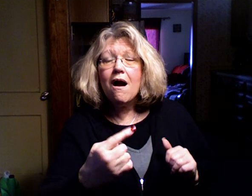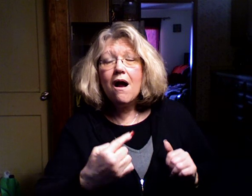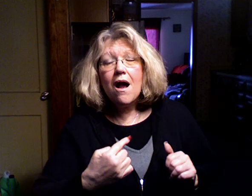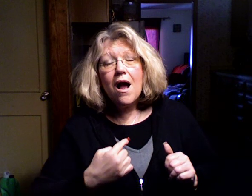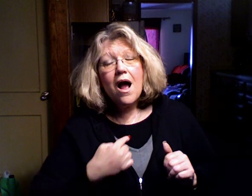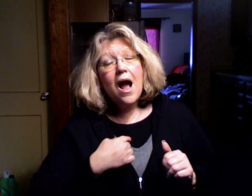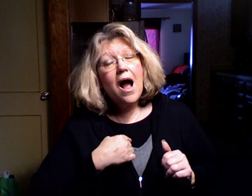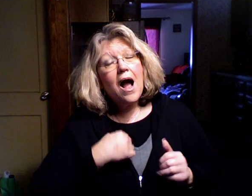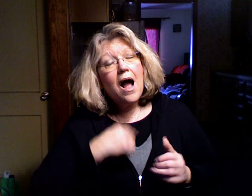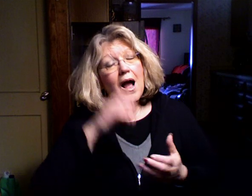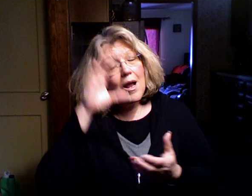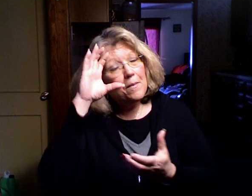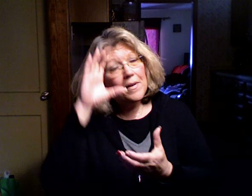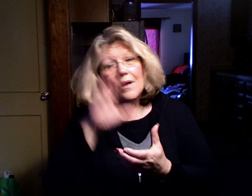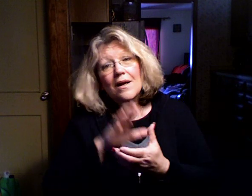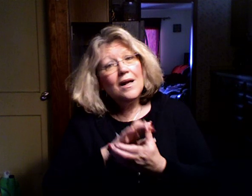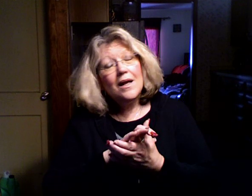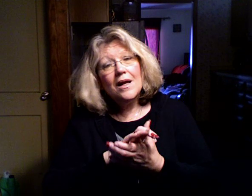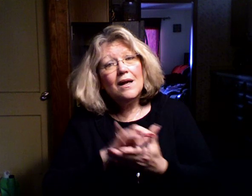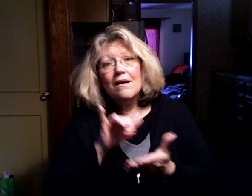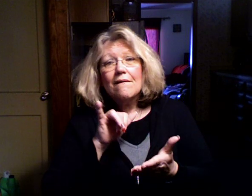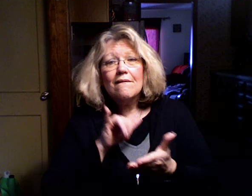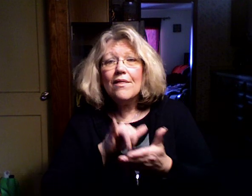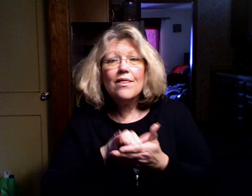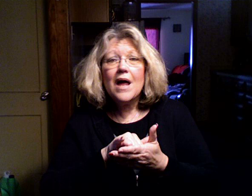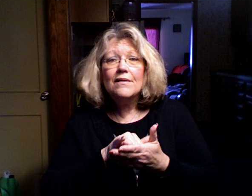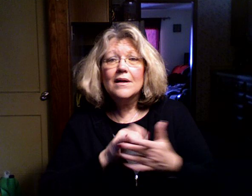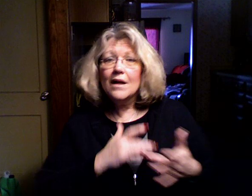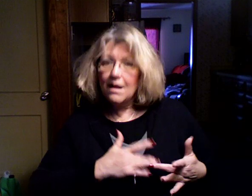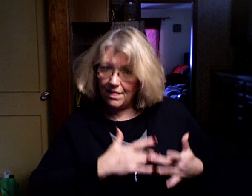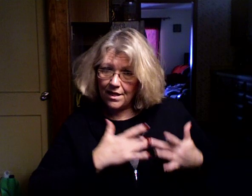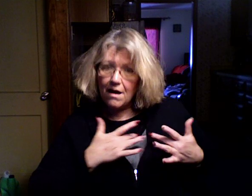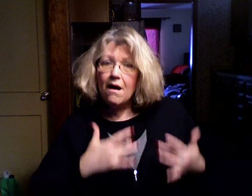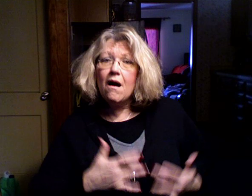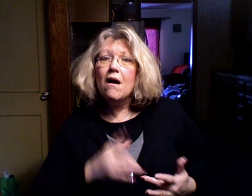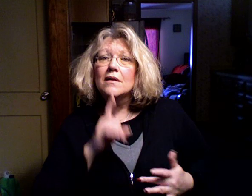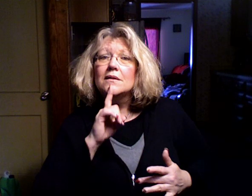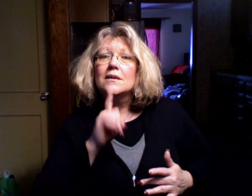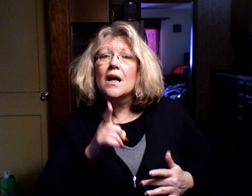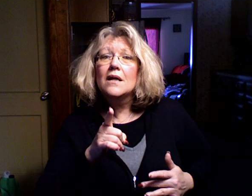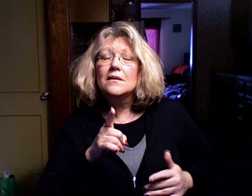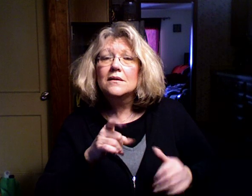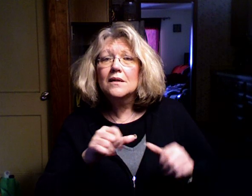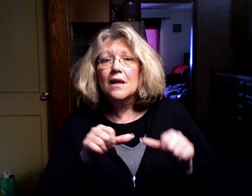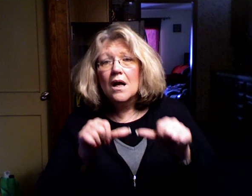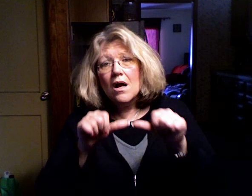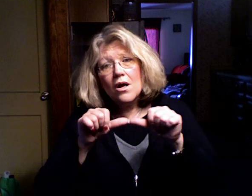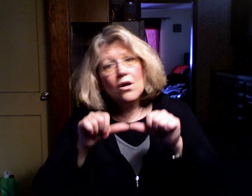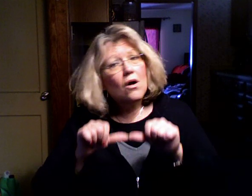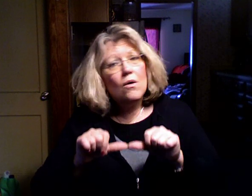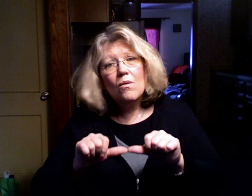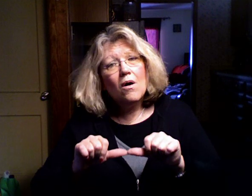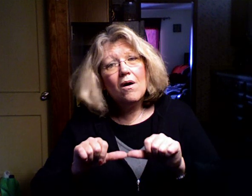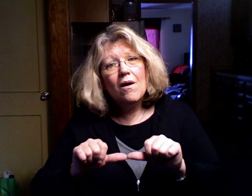Grabbing me at the heart of the world